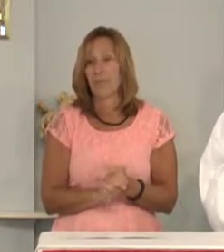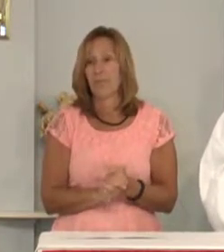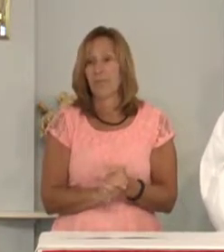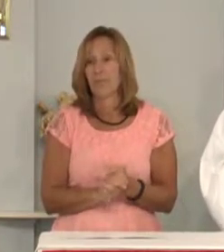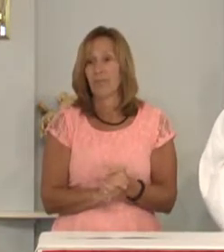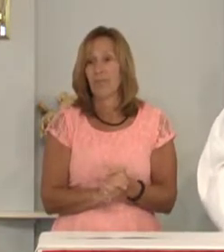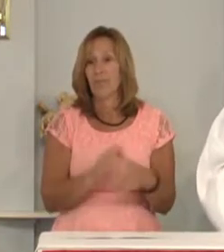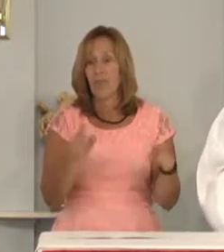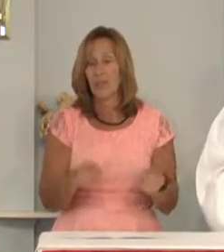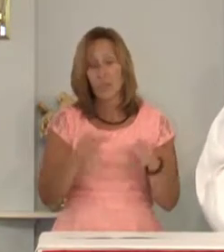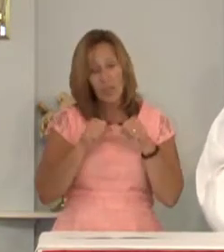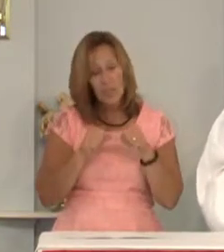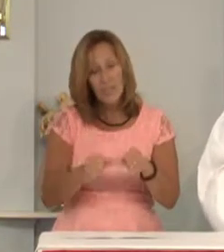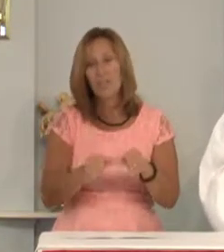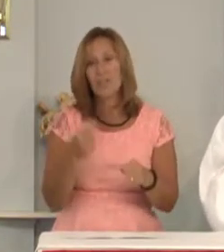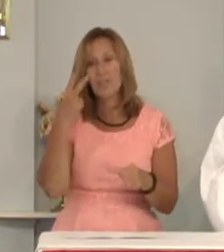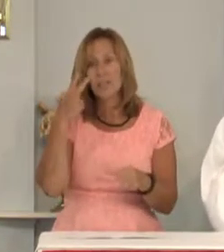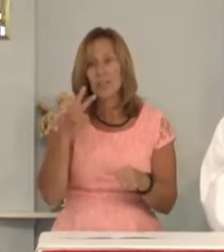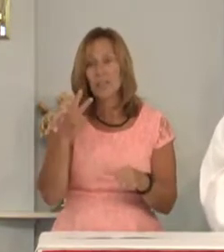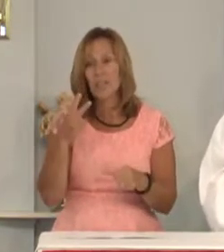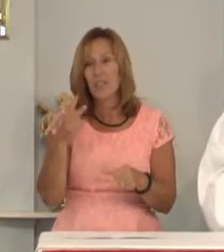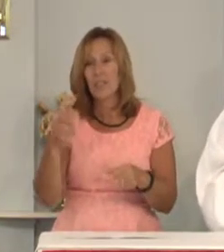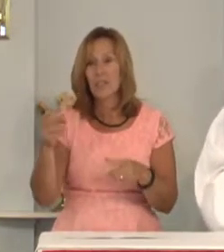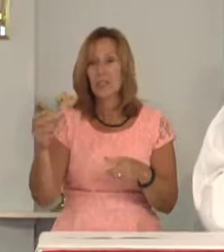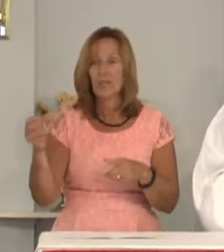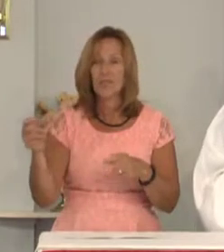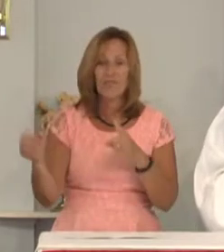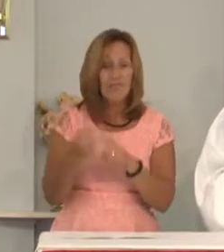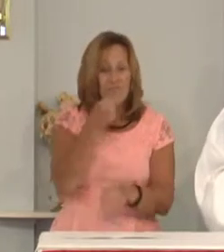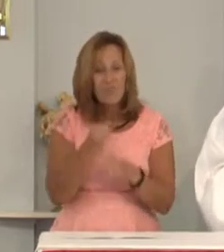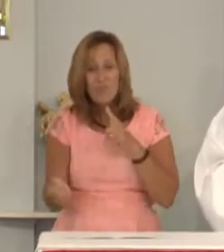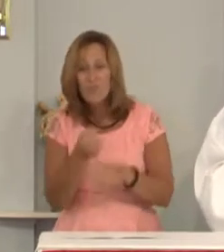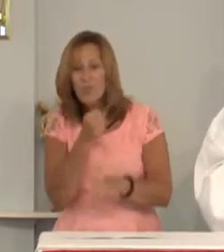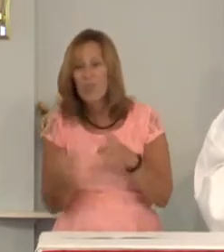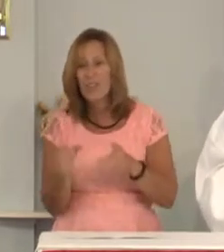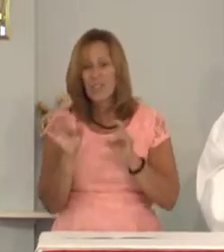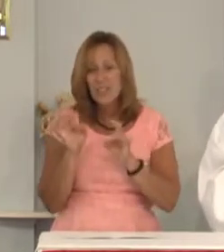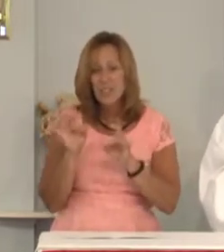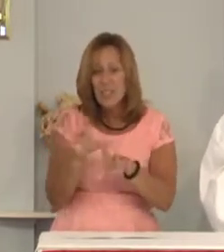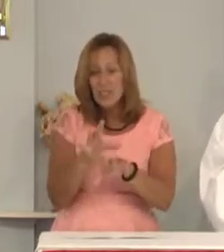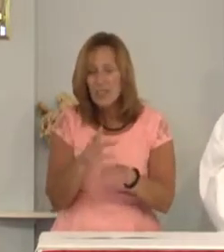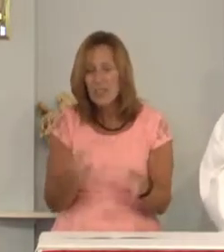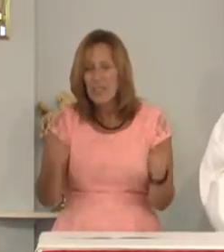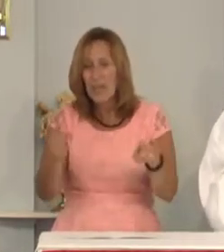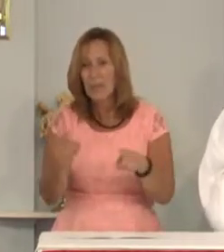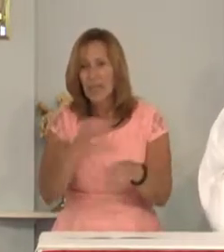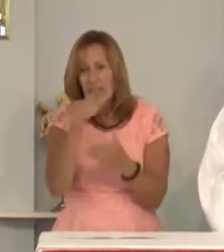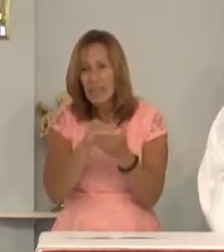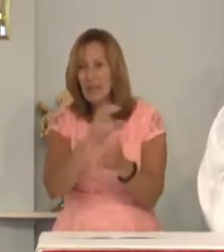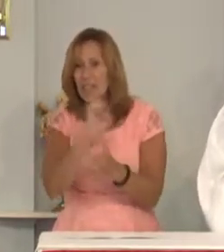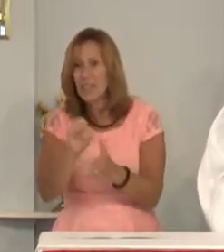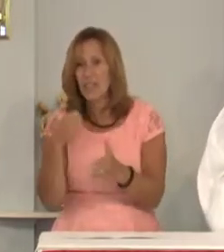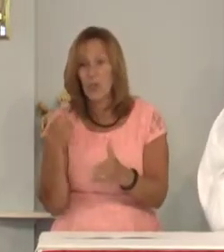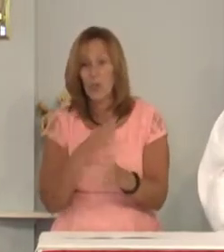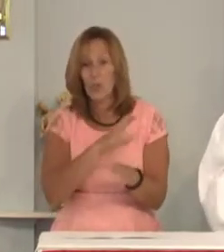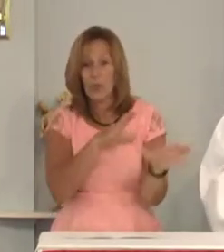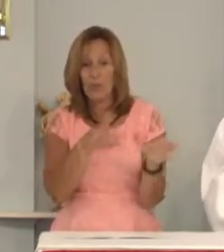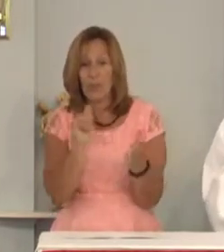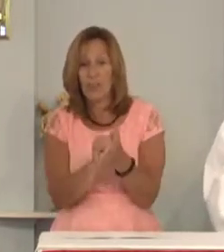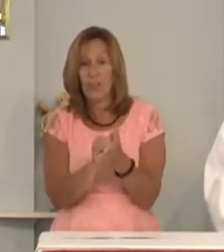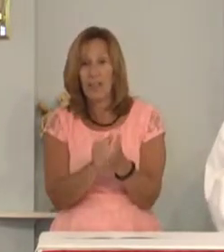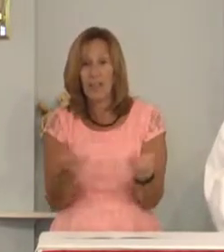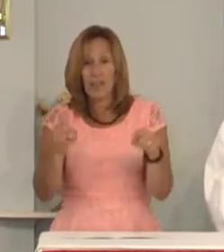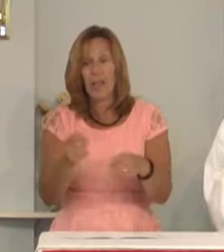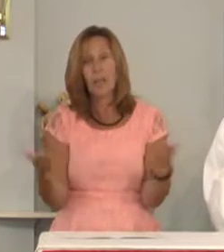As we continue to see brutal acts of terrorism in the Middle East and fear that things like that could